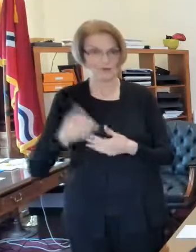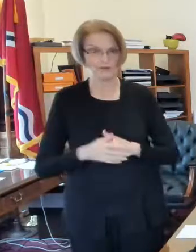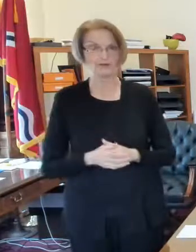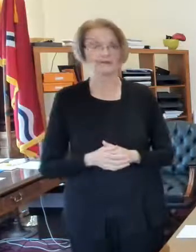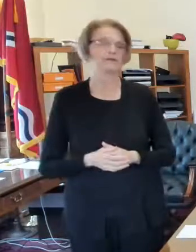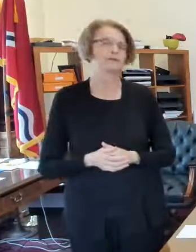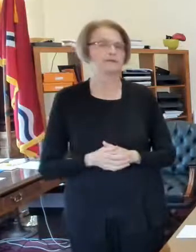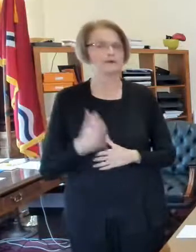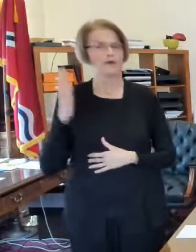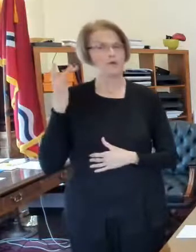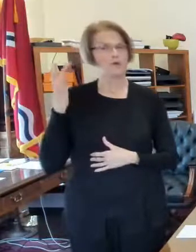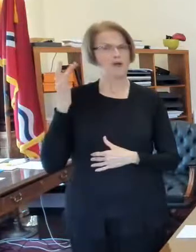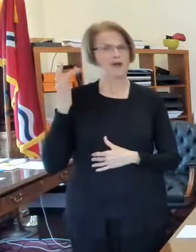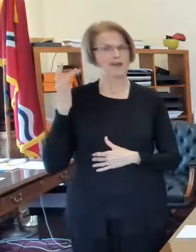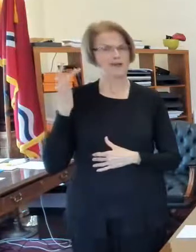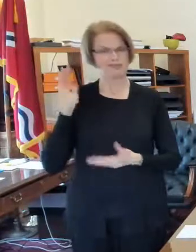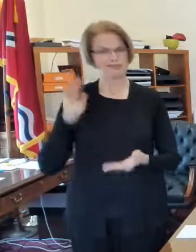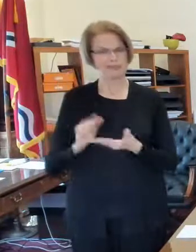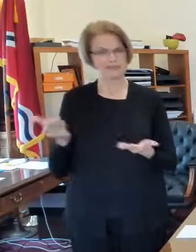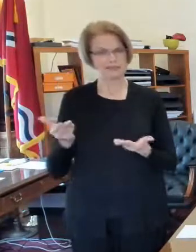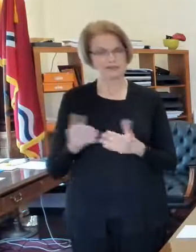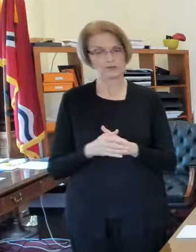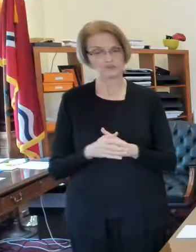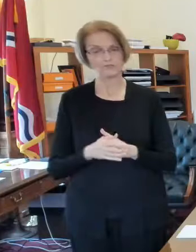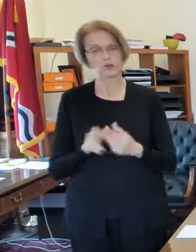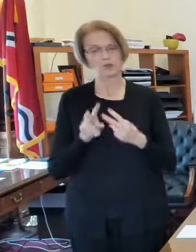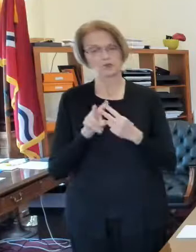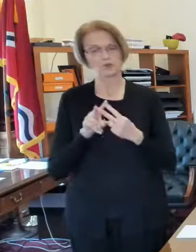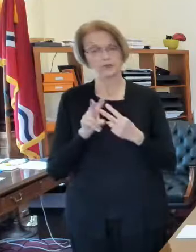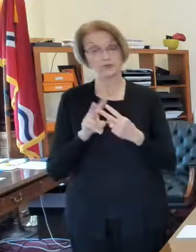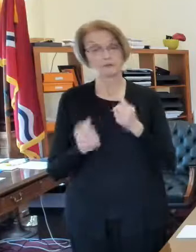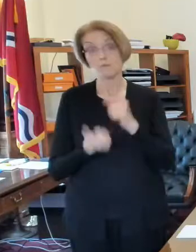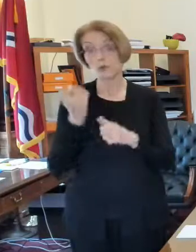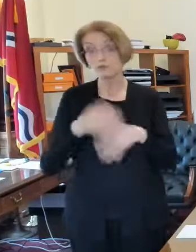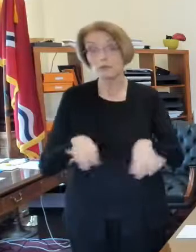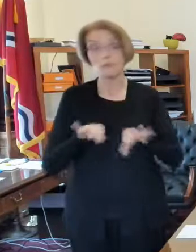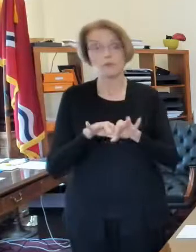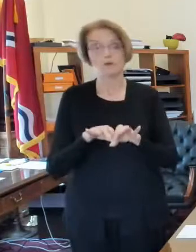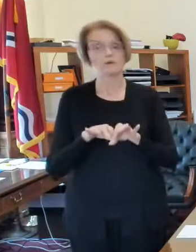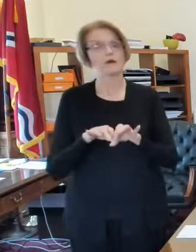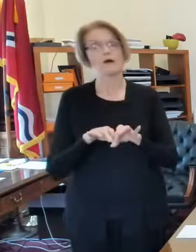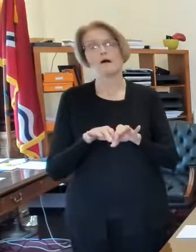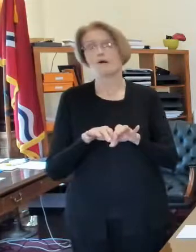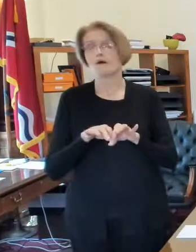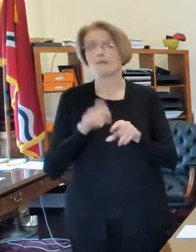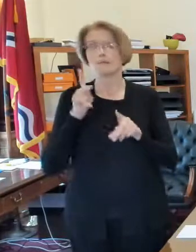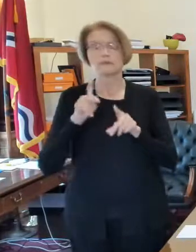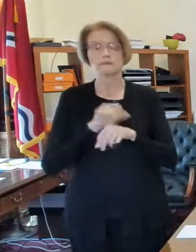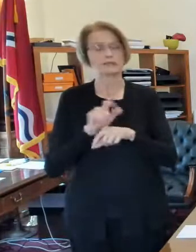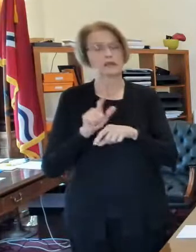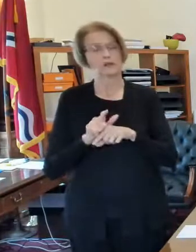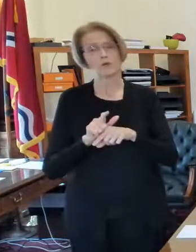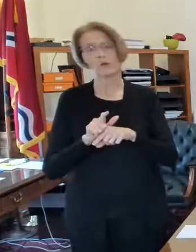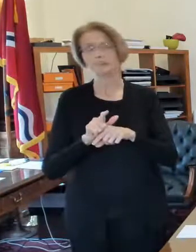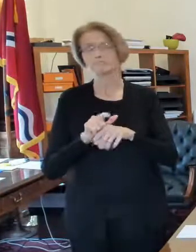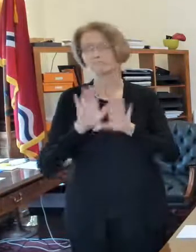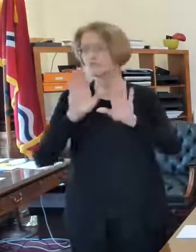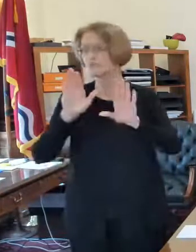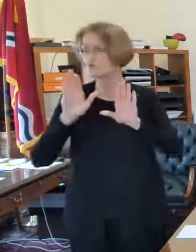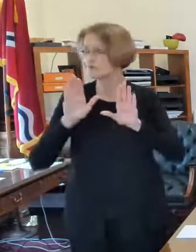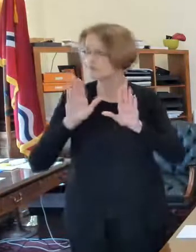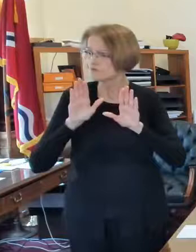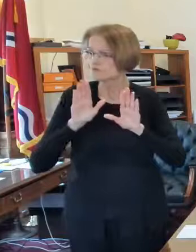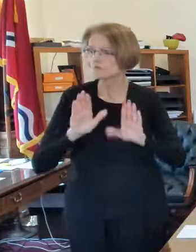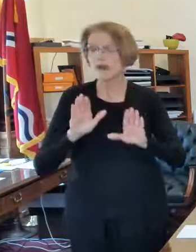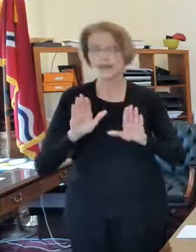we attribute that to a couple of things but one of the most important ones is just how great the people of St. Louis have done